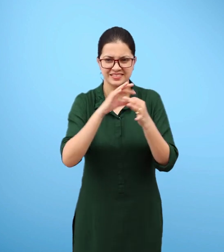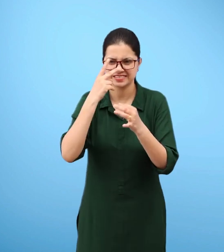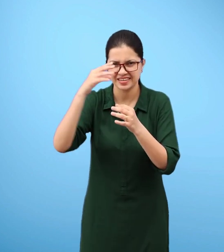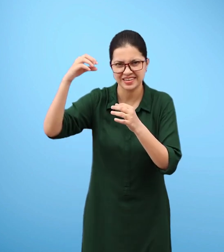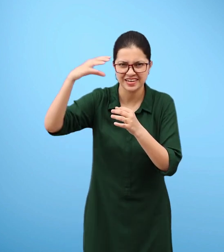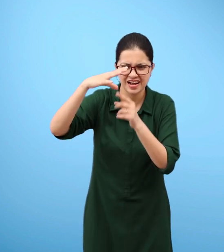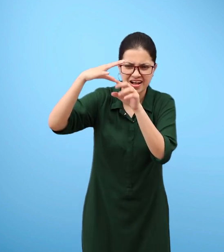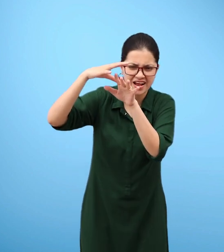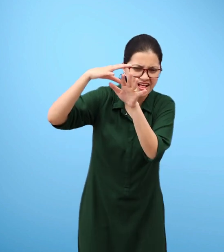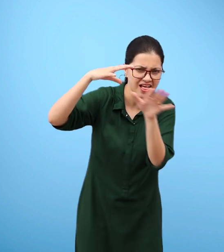particles?